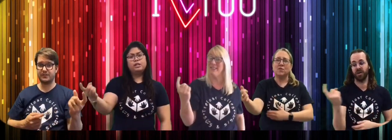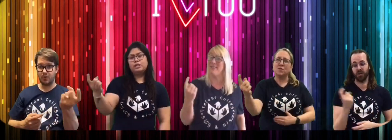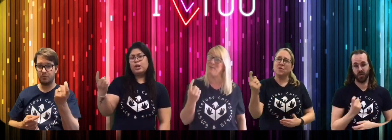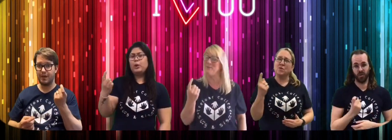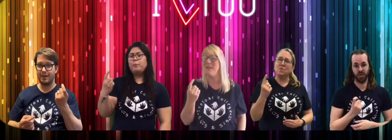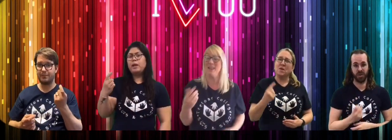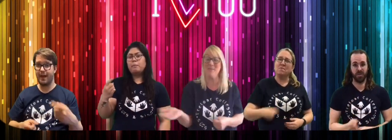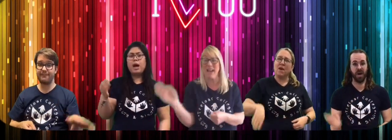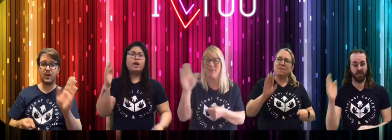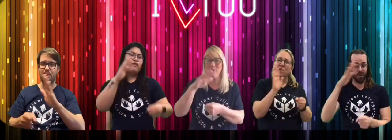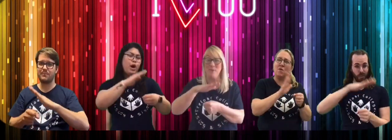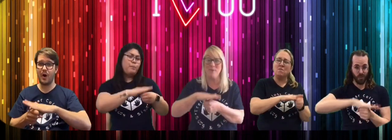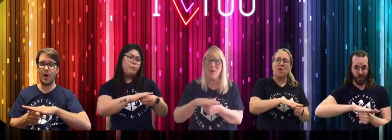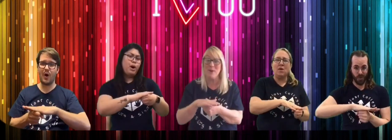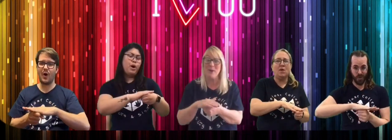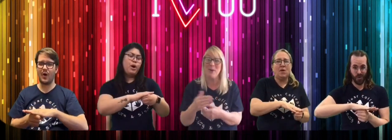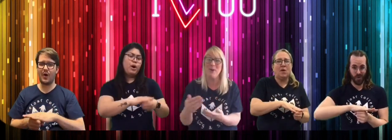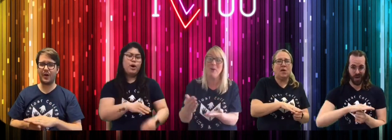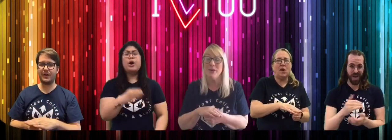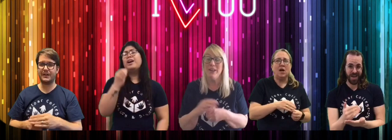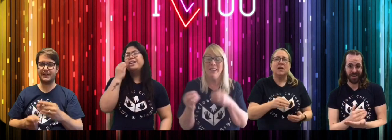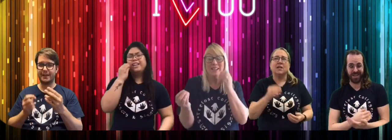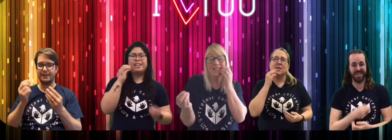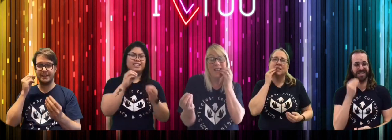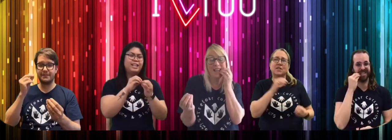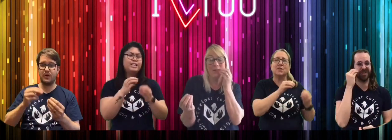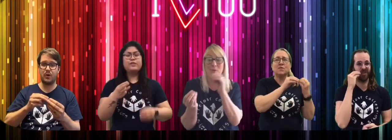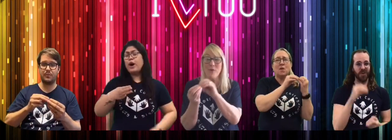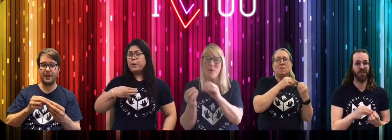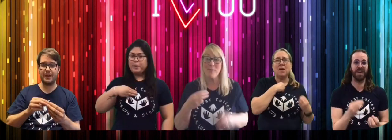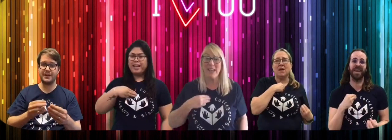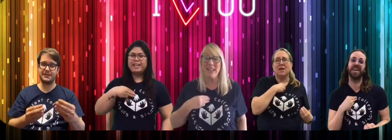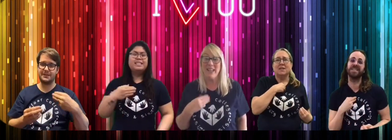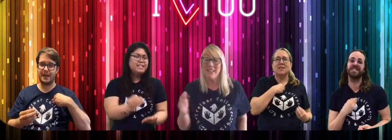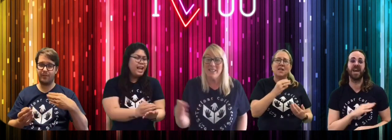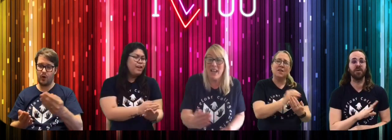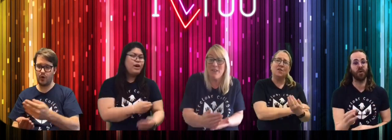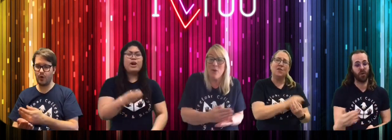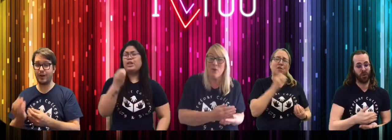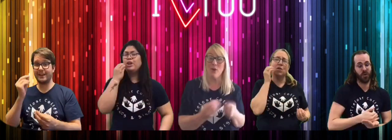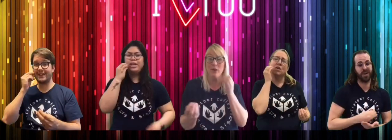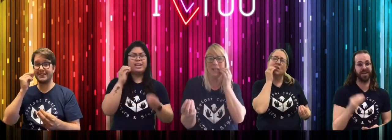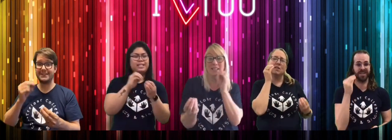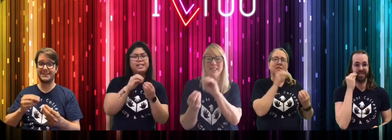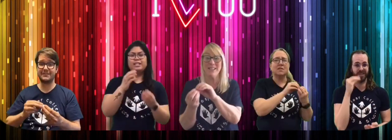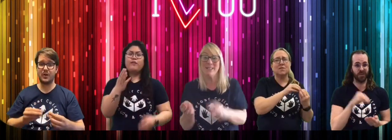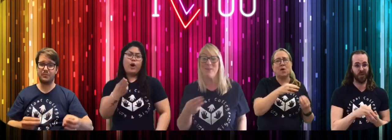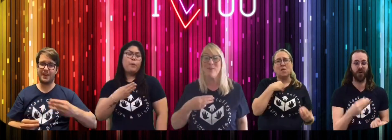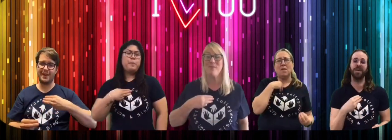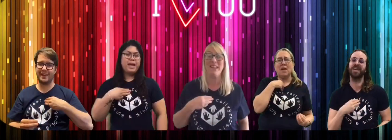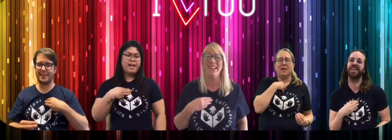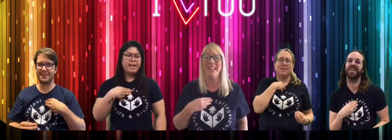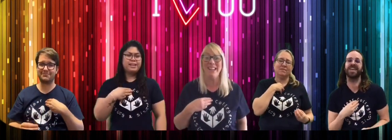I'll sue me back for more. Kisses for me, save all your kisses for me.